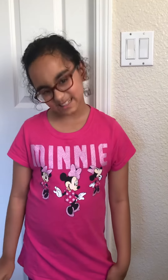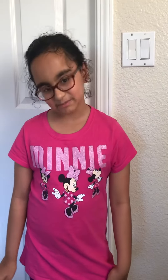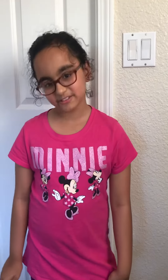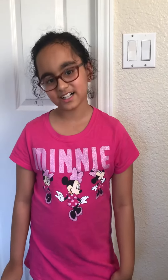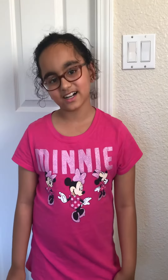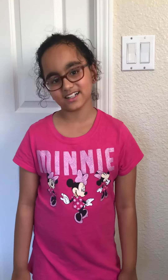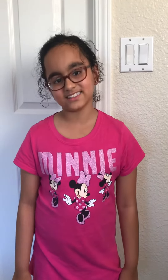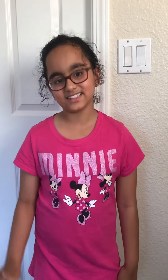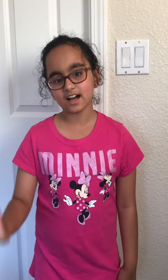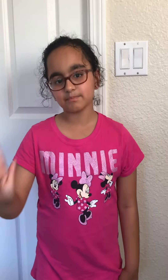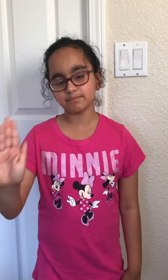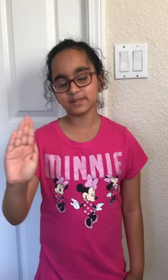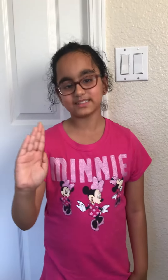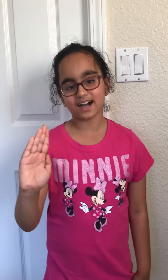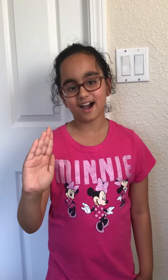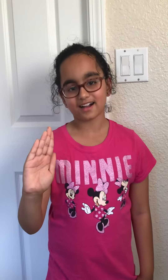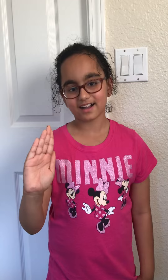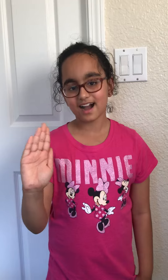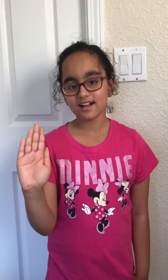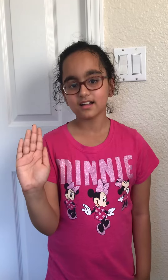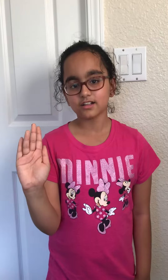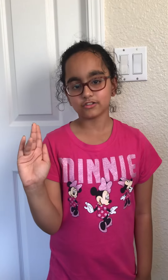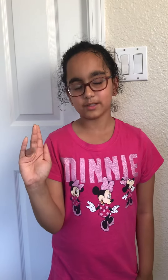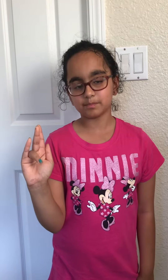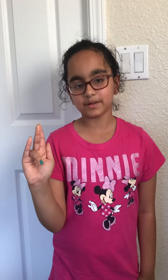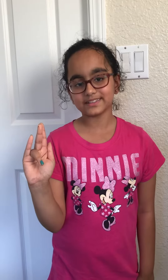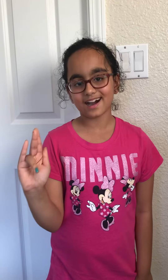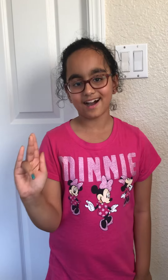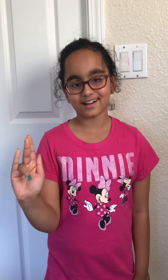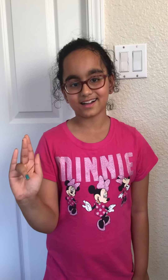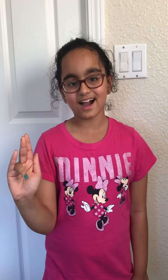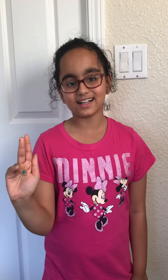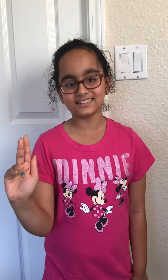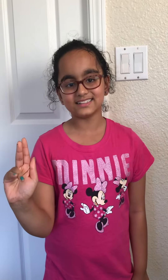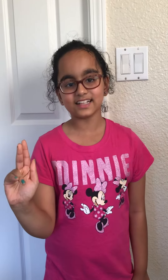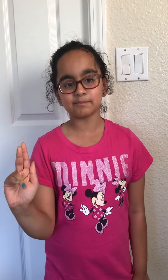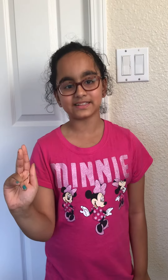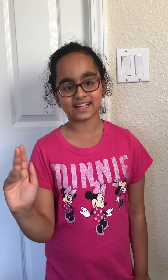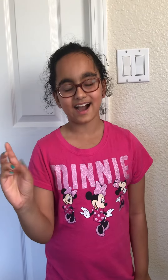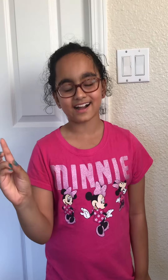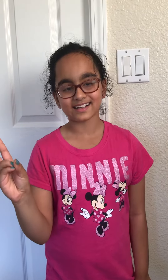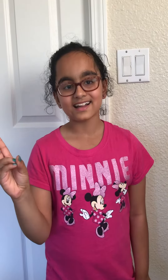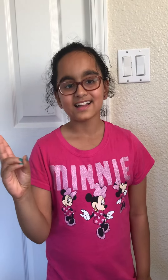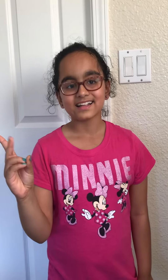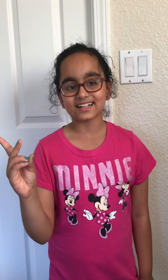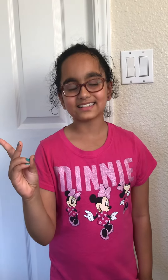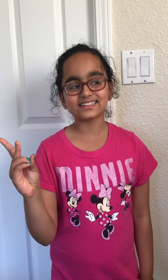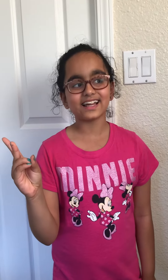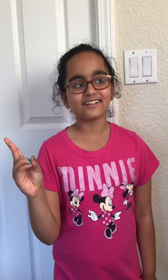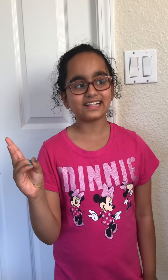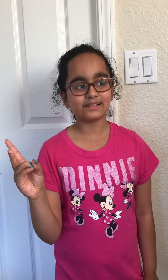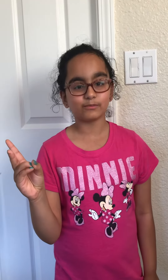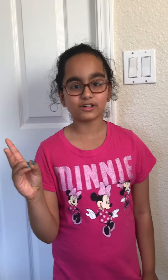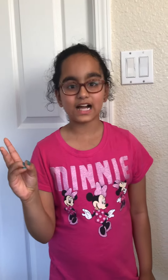Asamthastha, Pataka, Vipataka, Adda Pataka, Kattari Mukha,